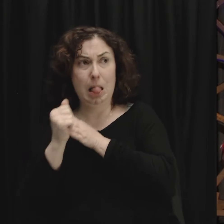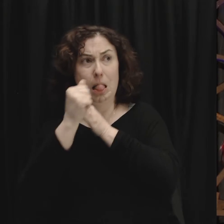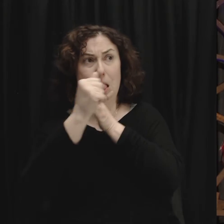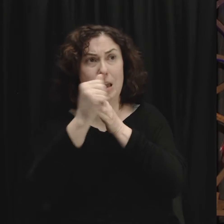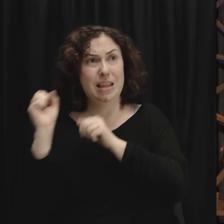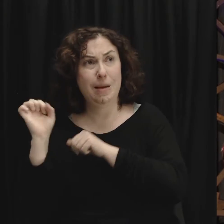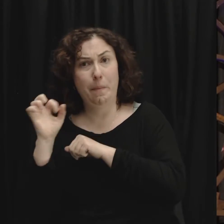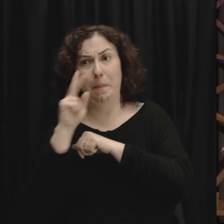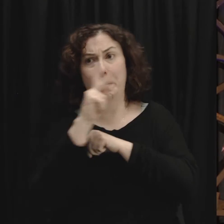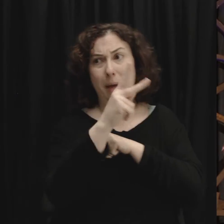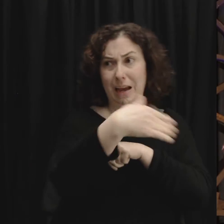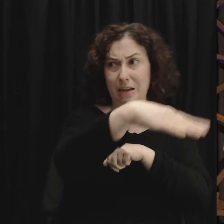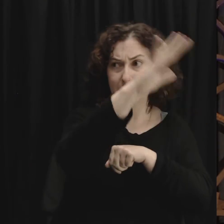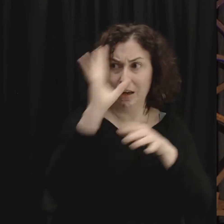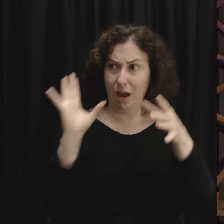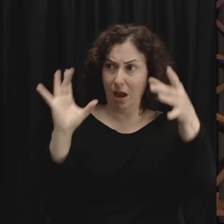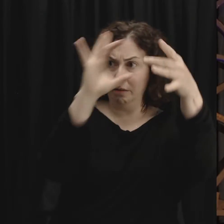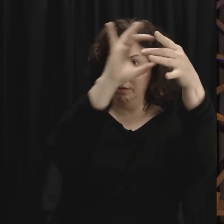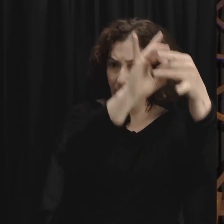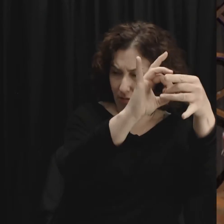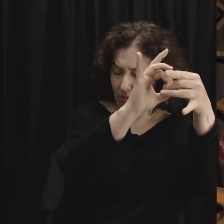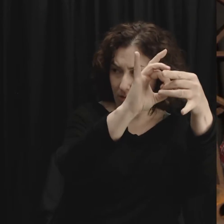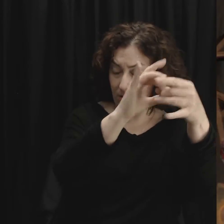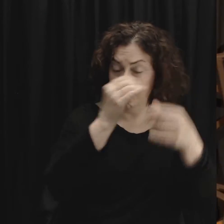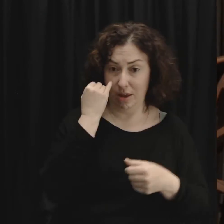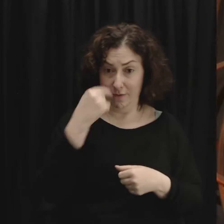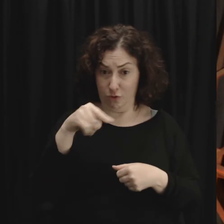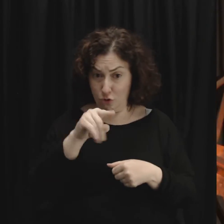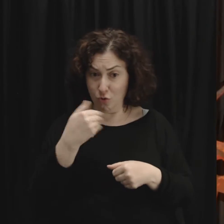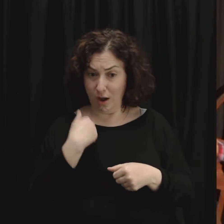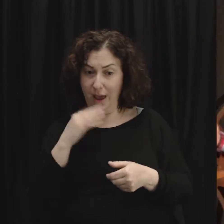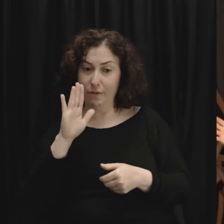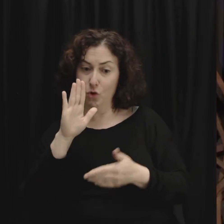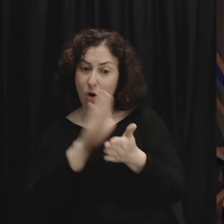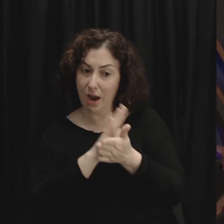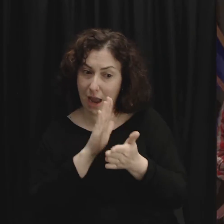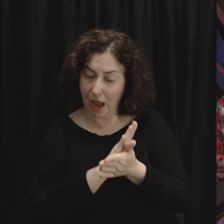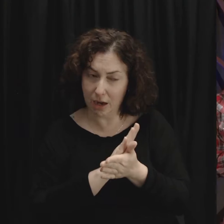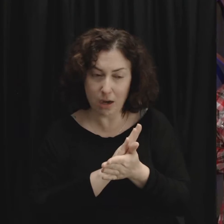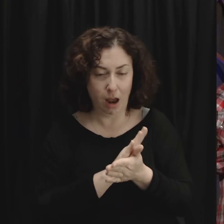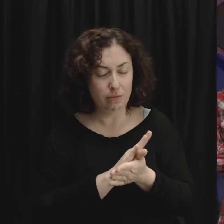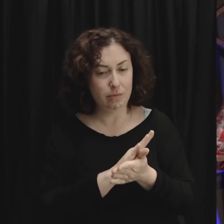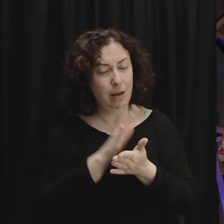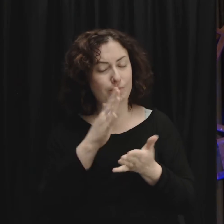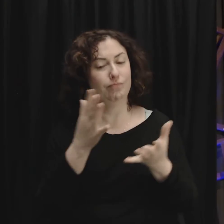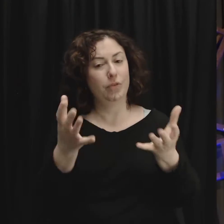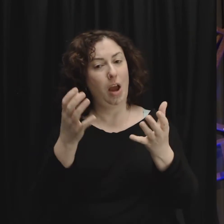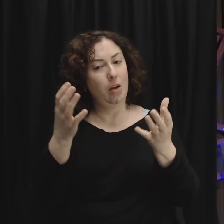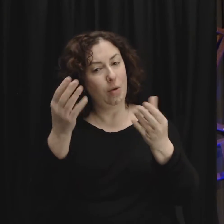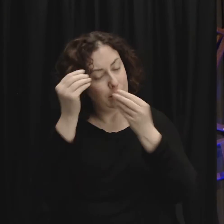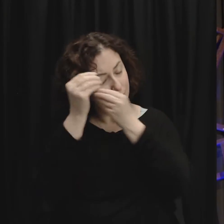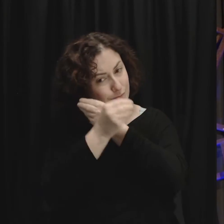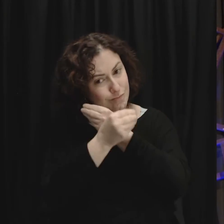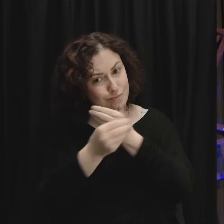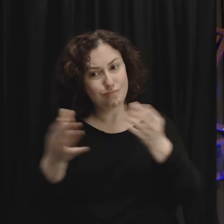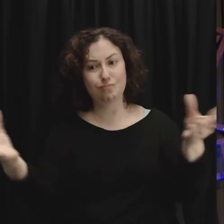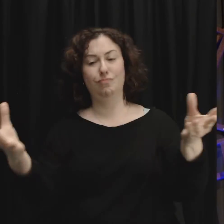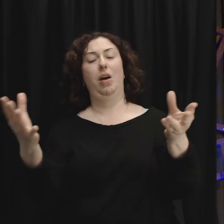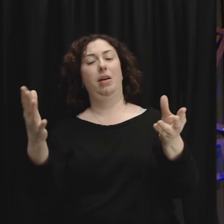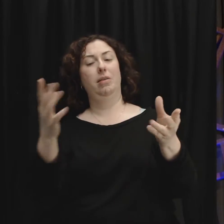relationship. So if you've got your handouts, let me just jump to the main thought. I want to get this right out of the way and then we're going to spend the rest of our time talking about it.